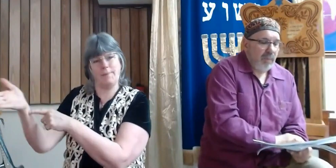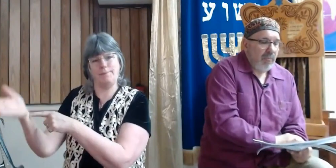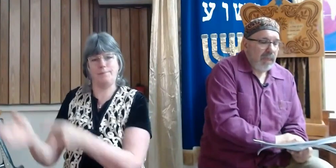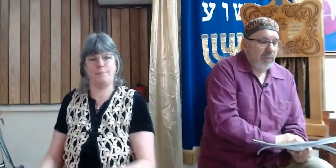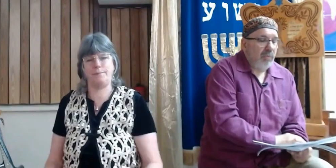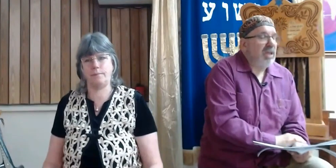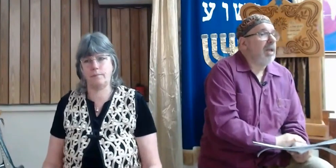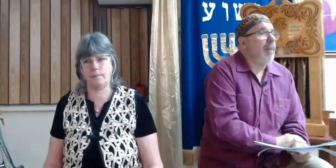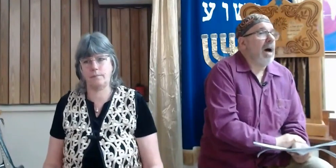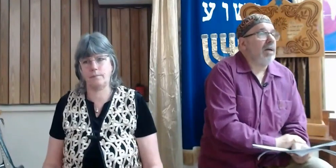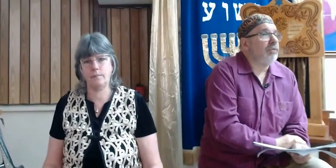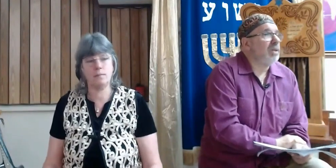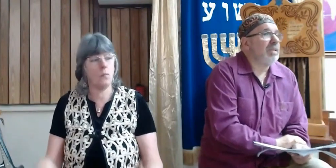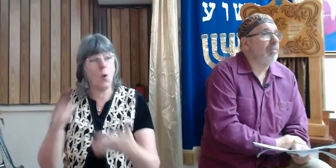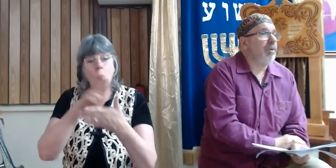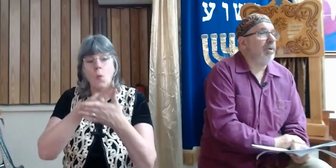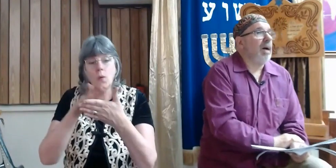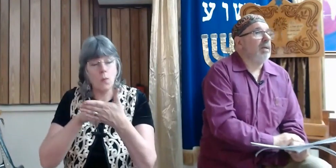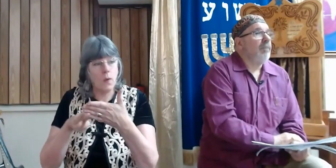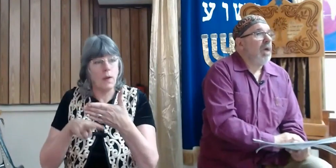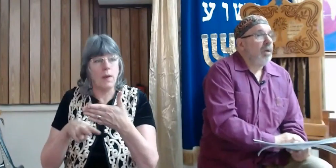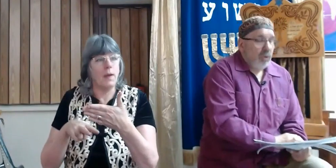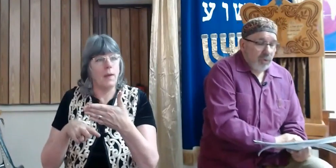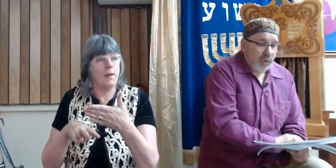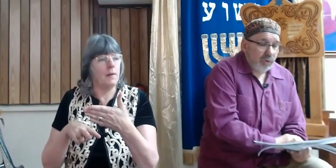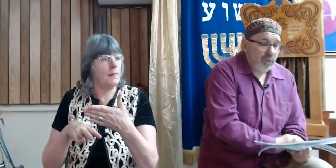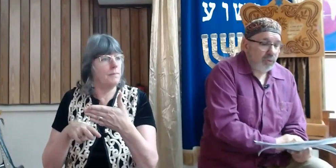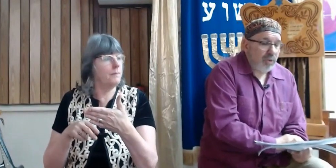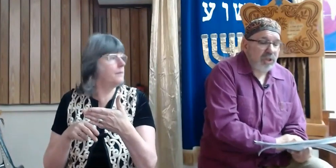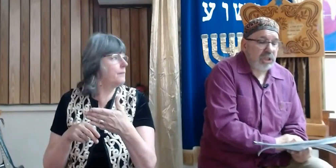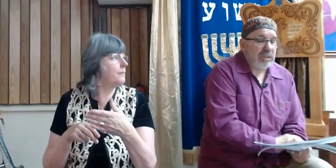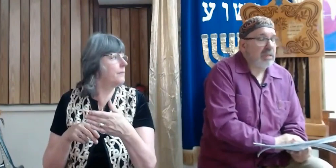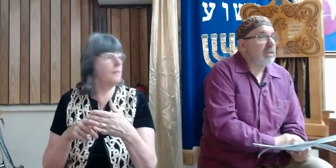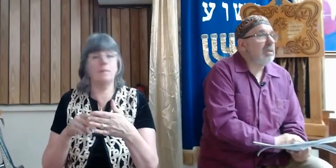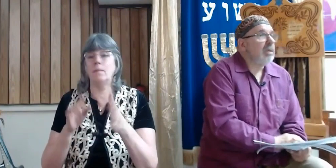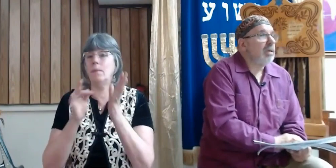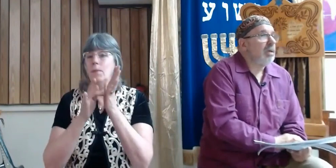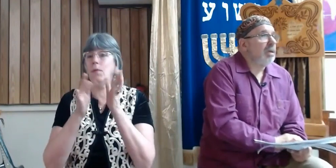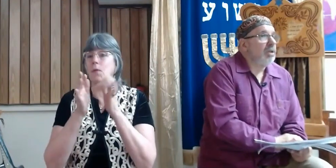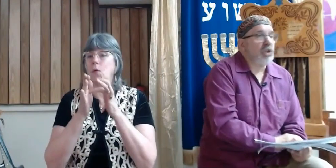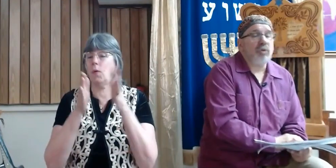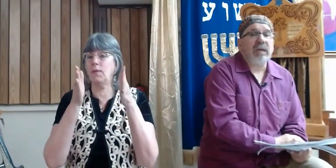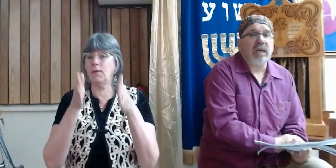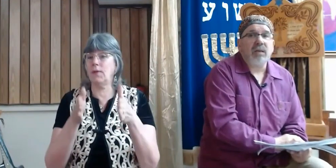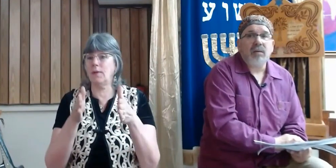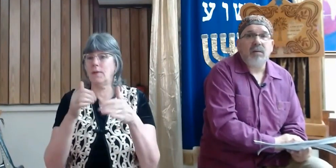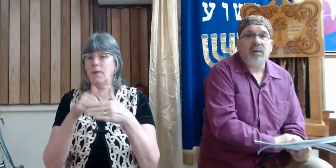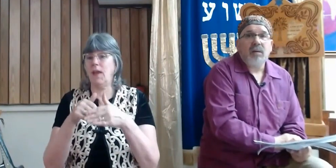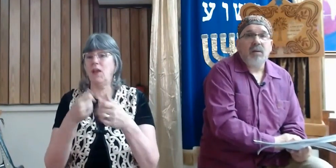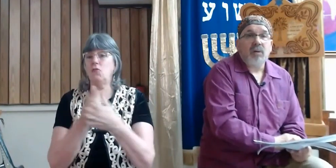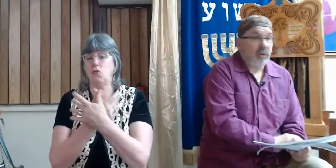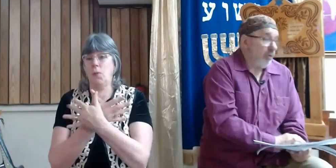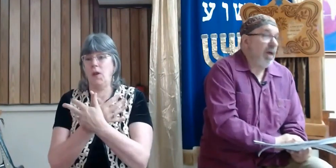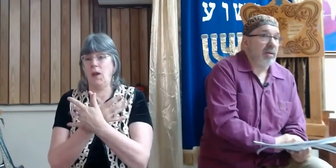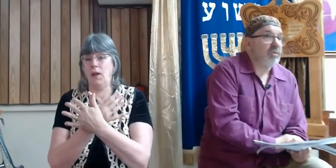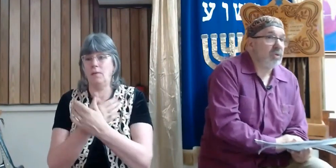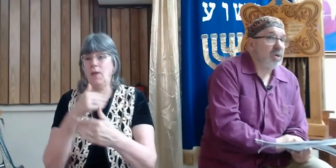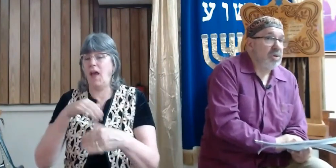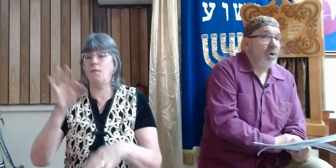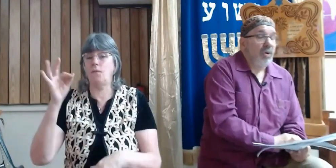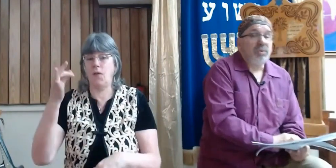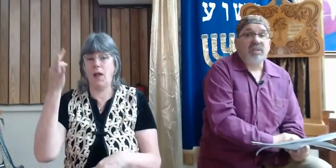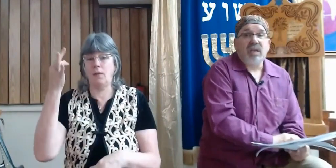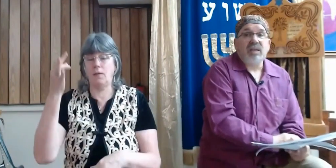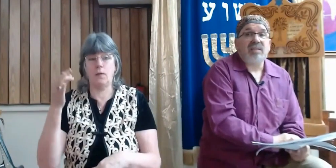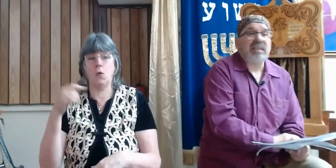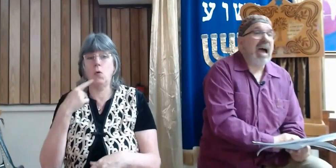we read about, for example, about the Christians in Germany and France